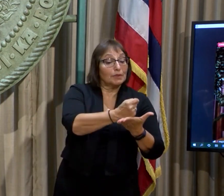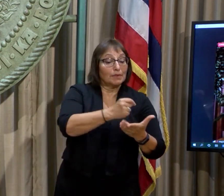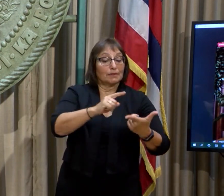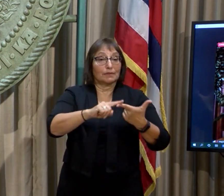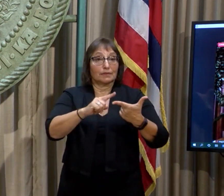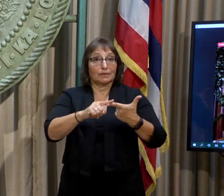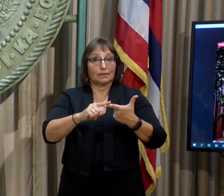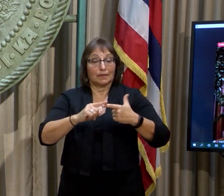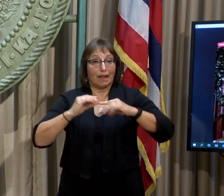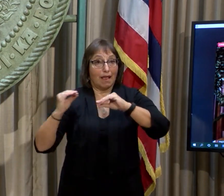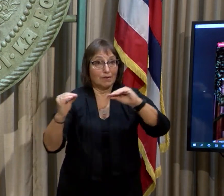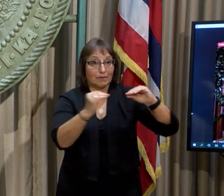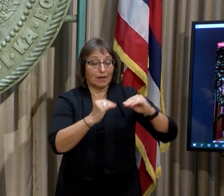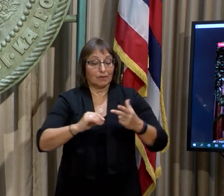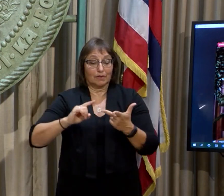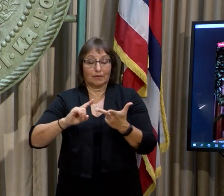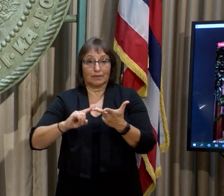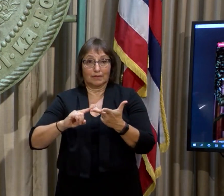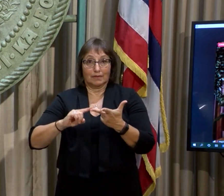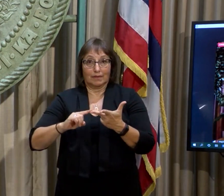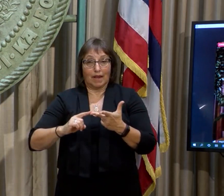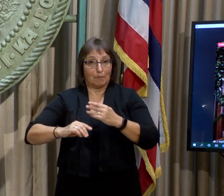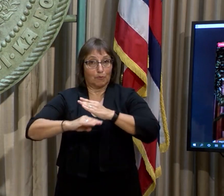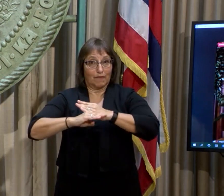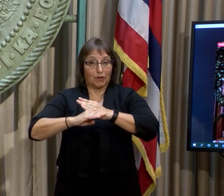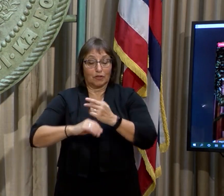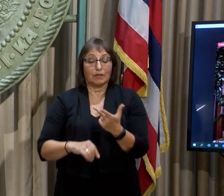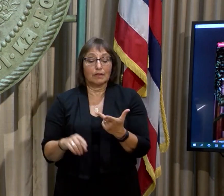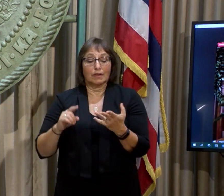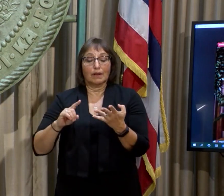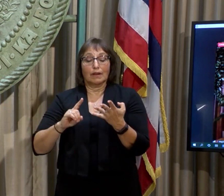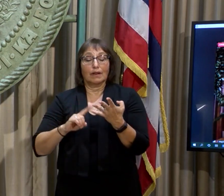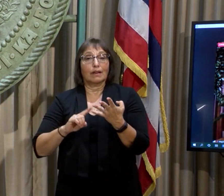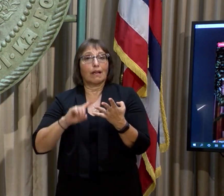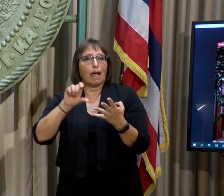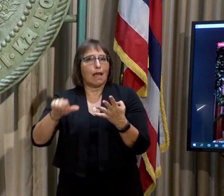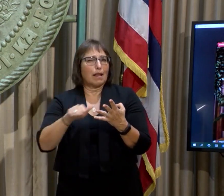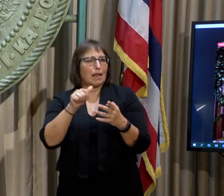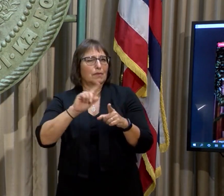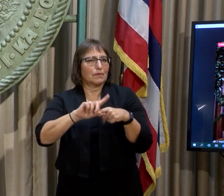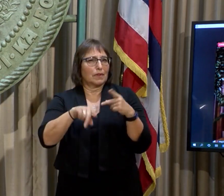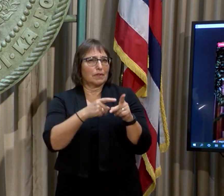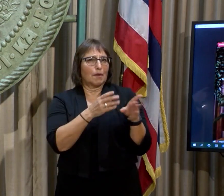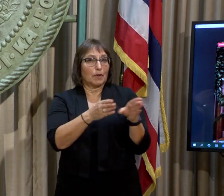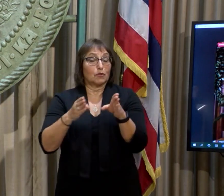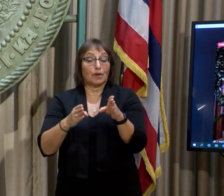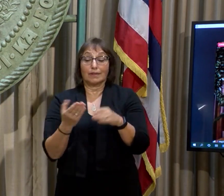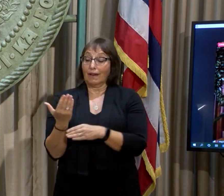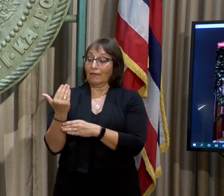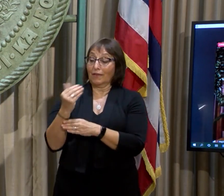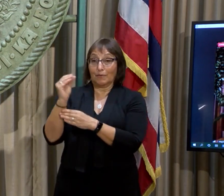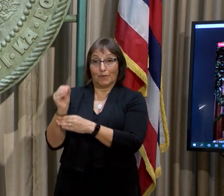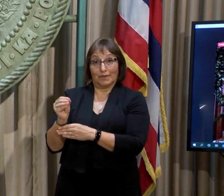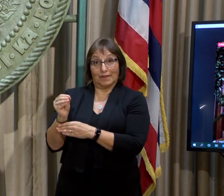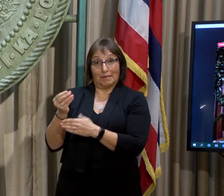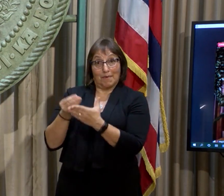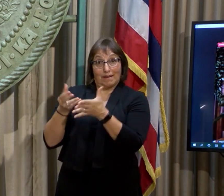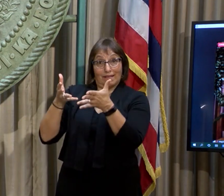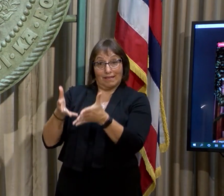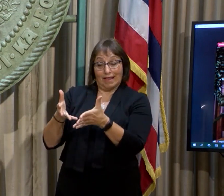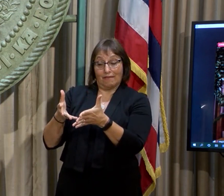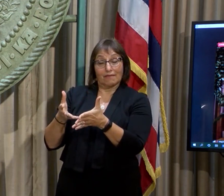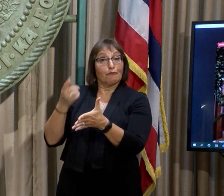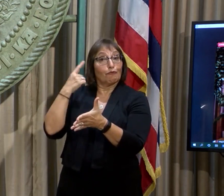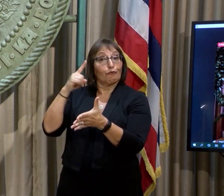as well as other abatement measures and strategies. The other 15% will be used for